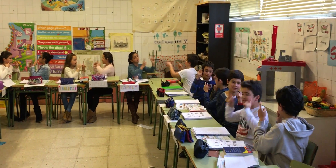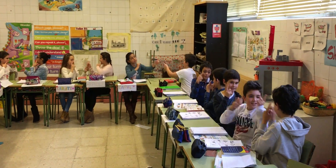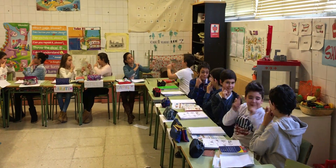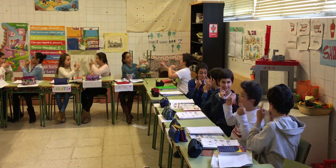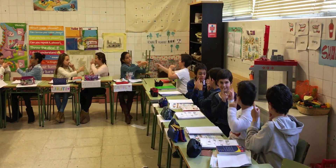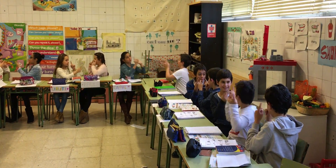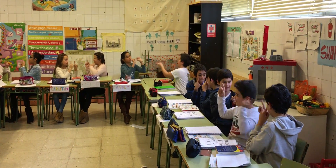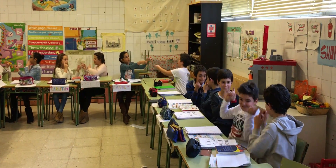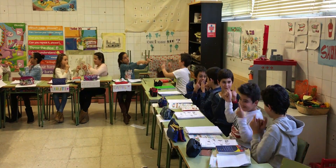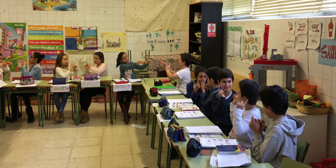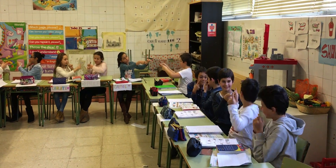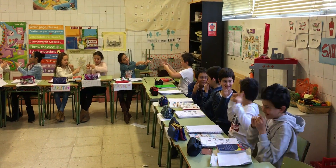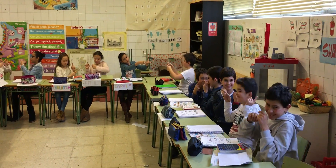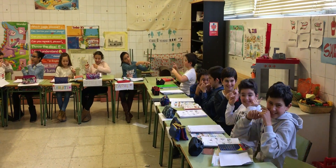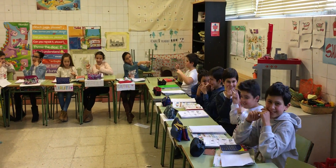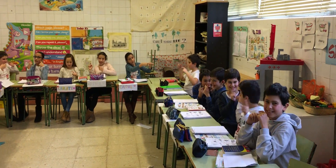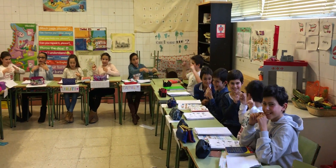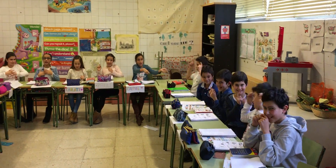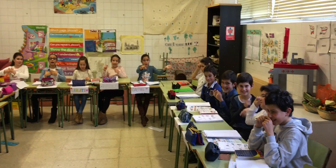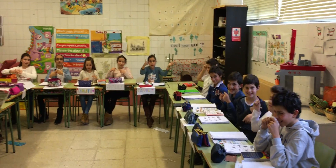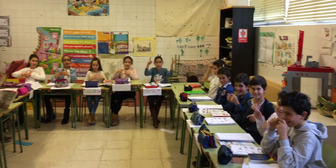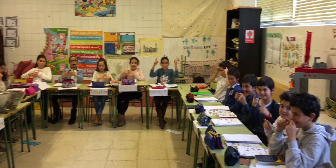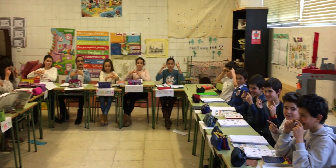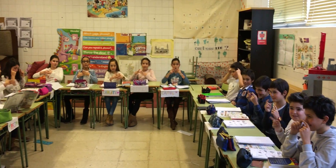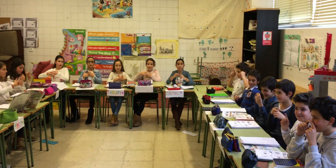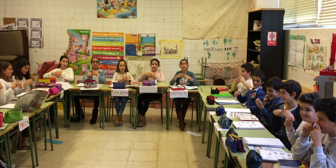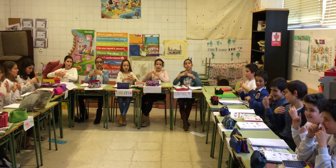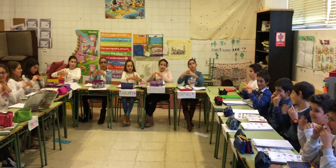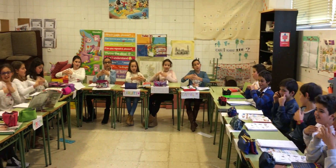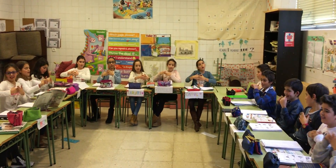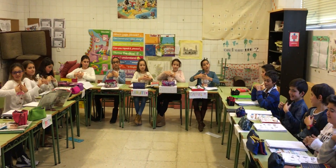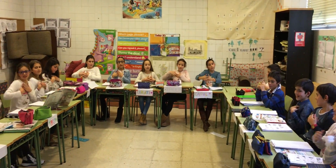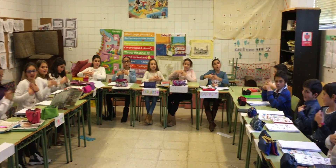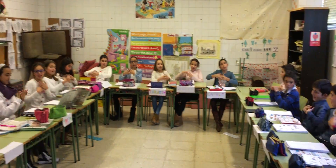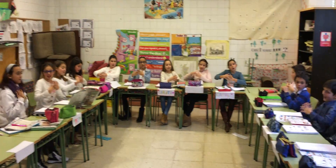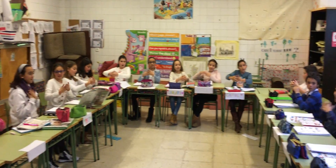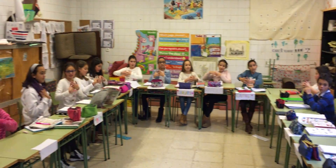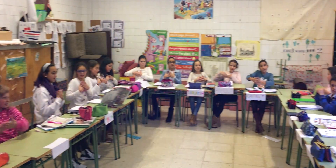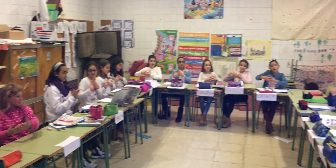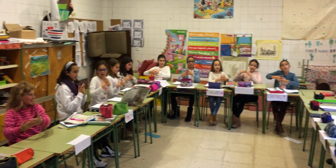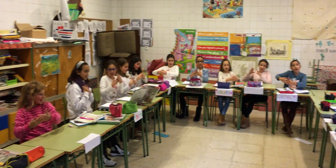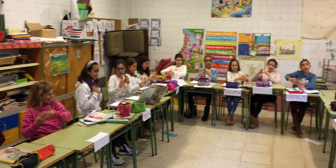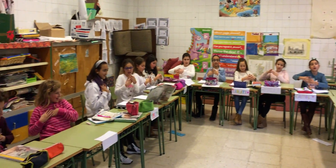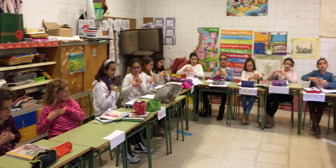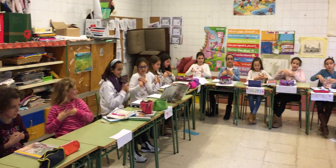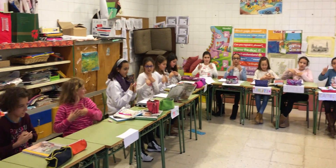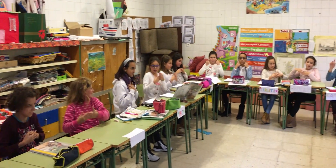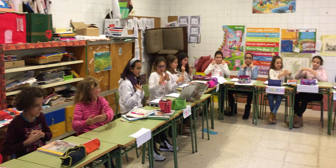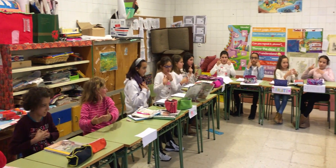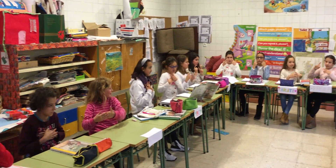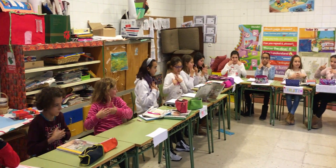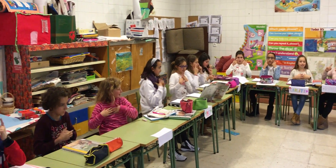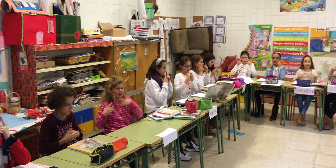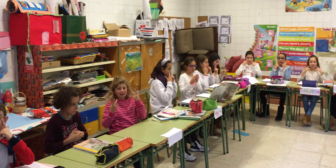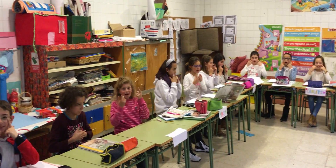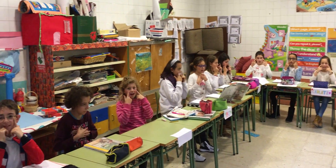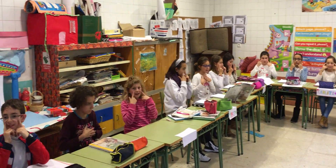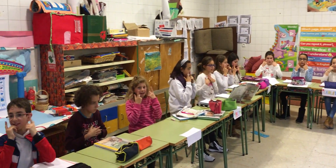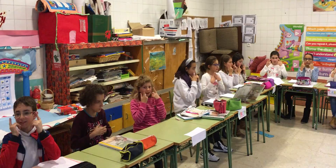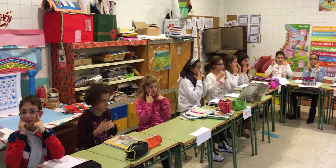things over with you I got love love love in my heart. Watch what I can